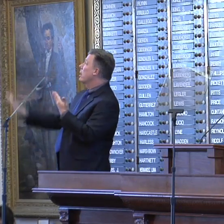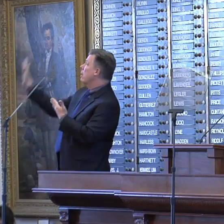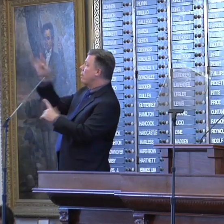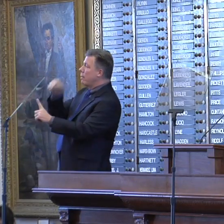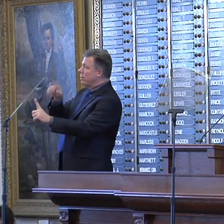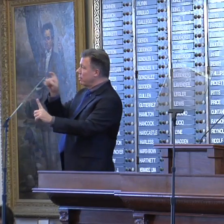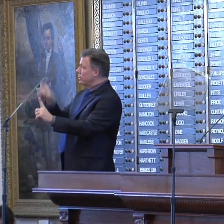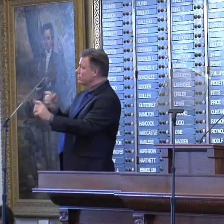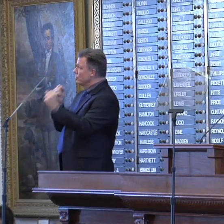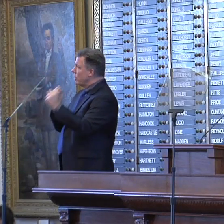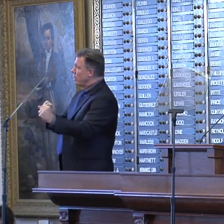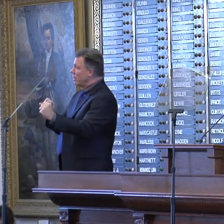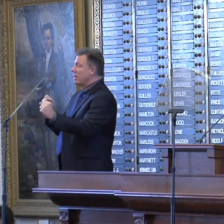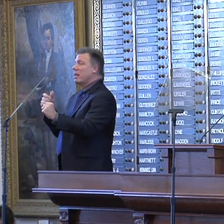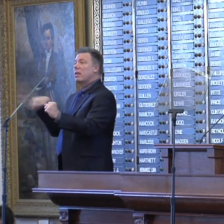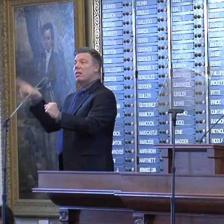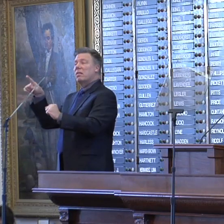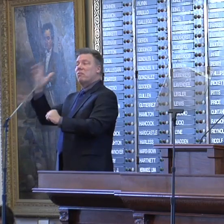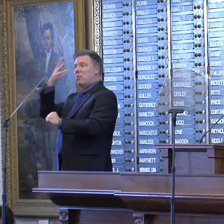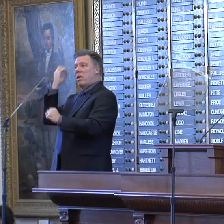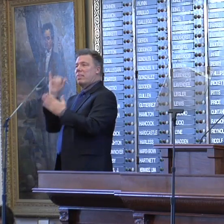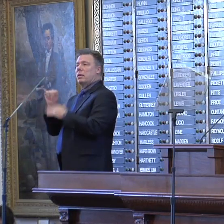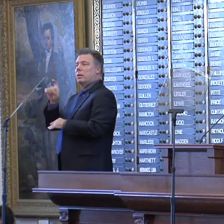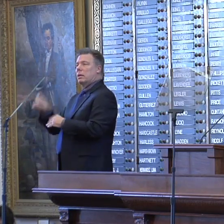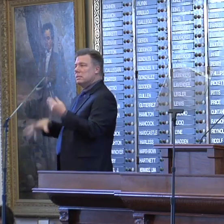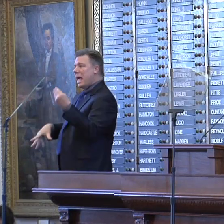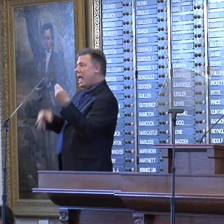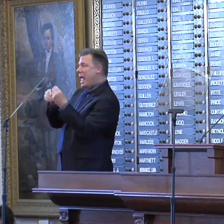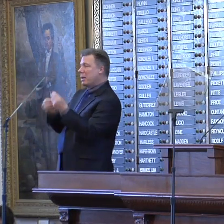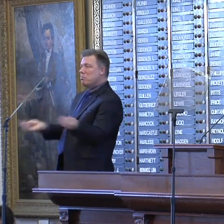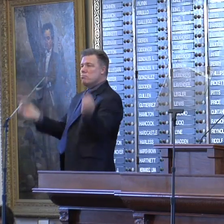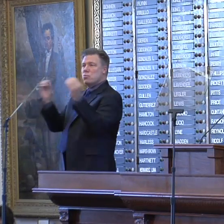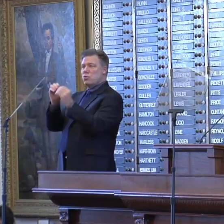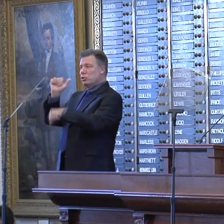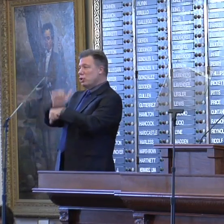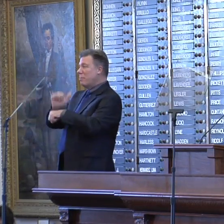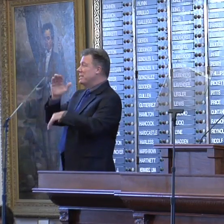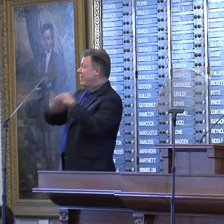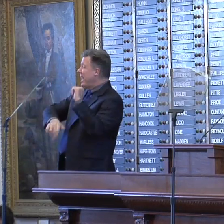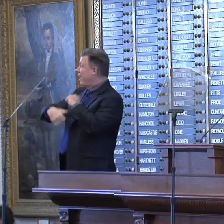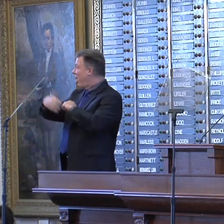doomsayers forgotten that Texas added more jobs in 2010 than any other state?